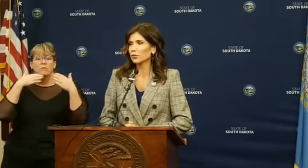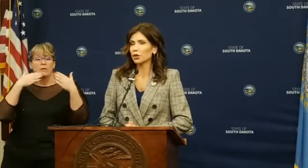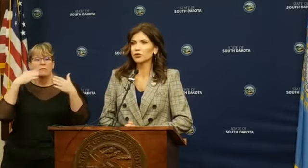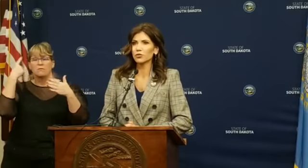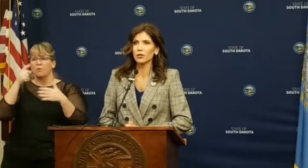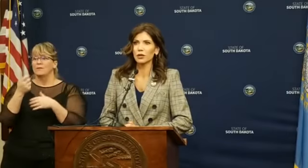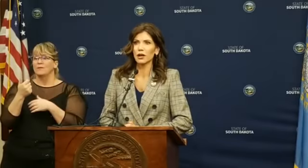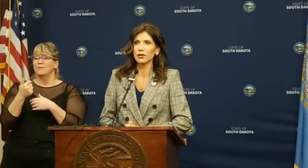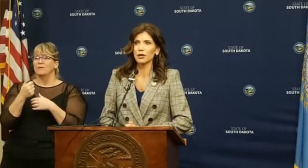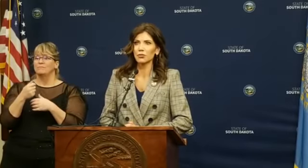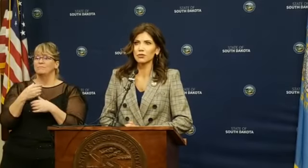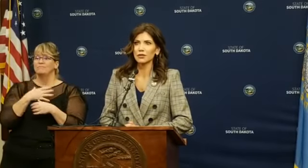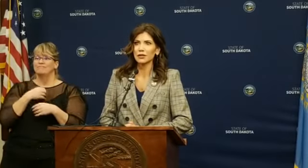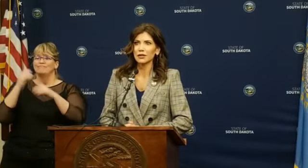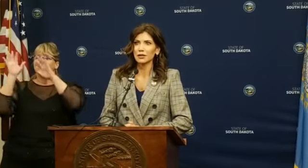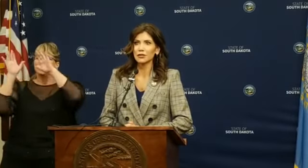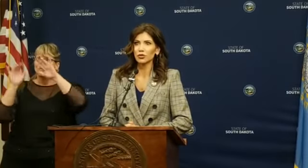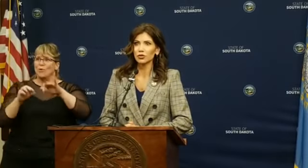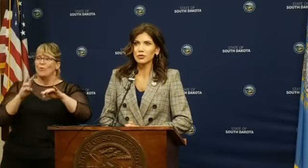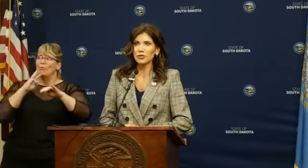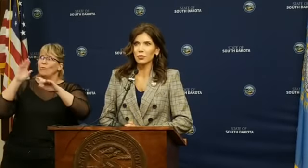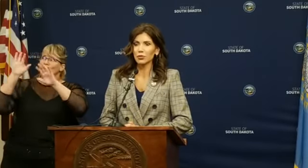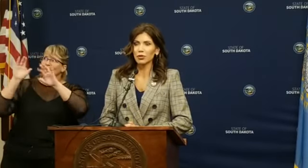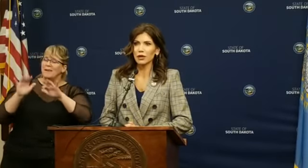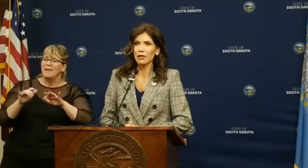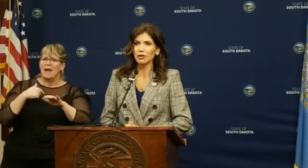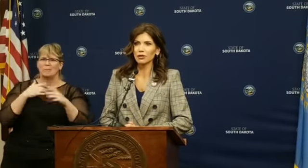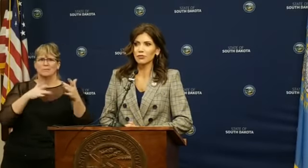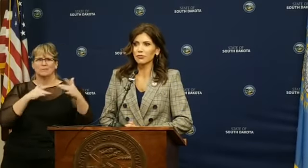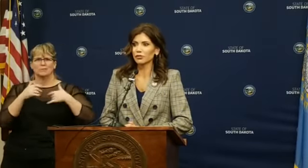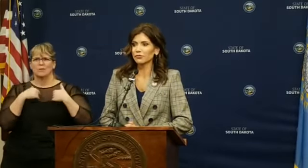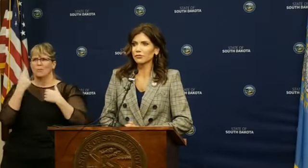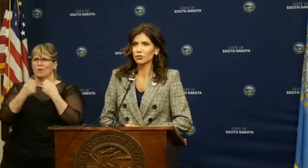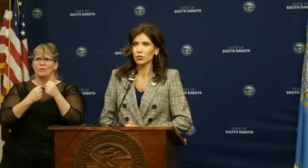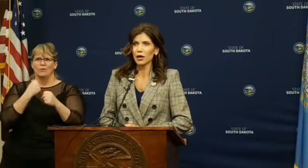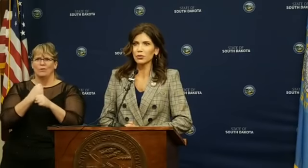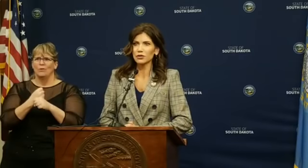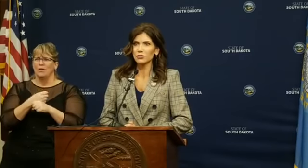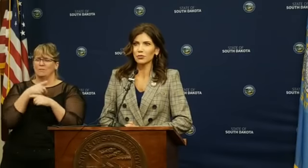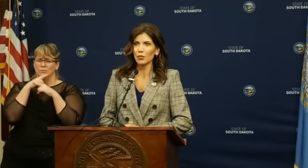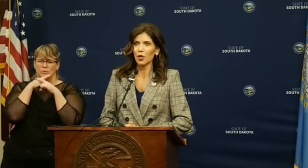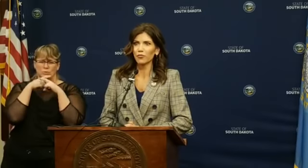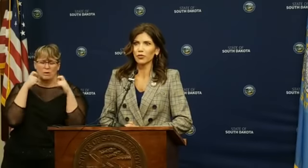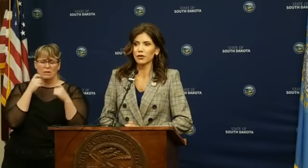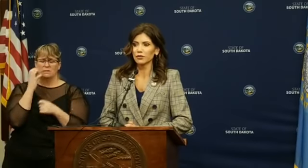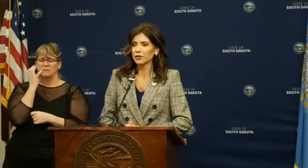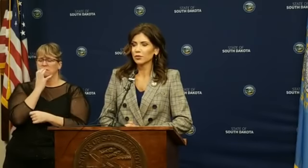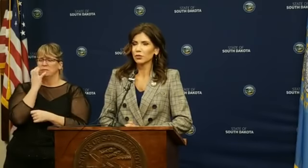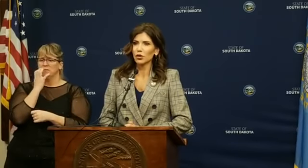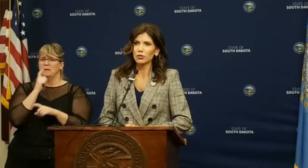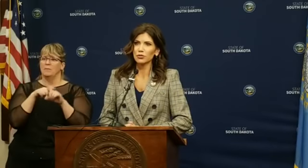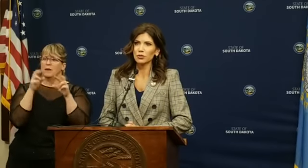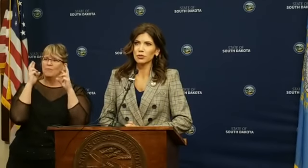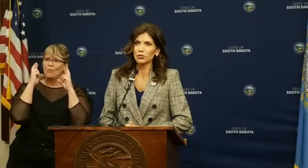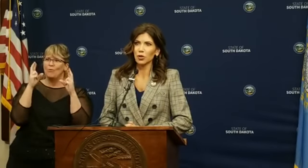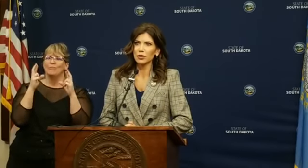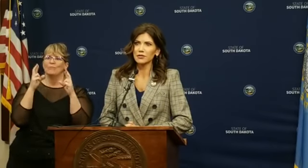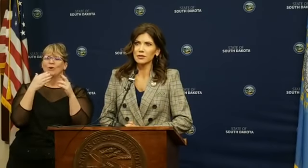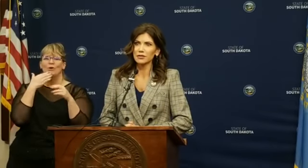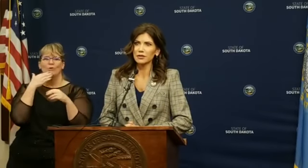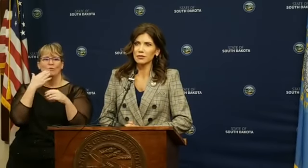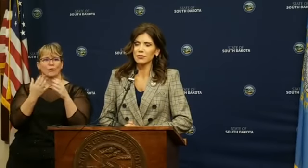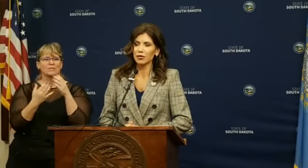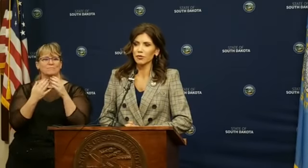a little bit of moisture that we got. I was concerned that we were going to have a year full of drought, and I'm hopeful that we'll go into a good